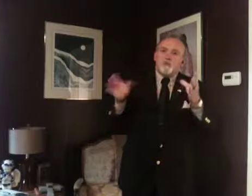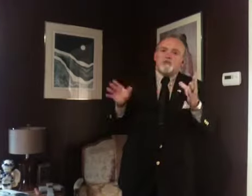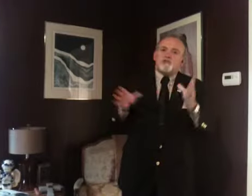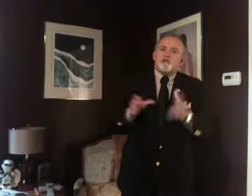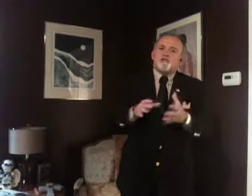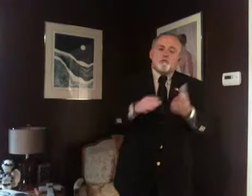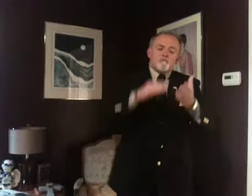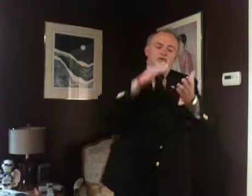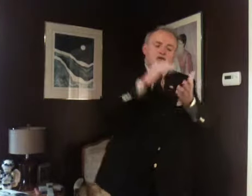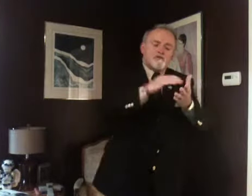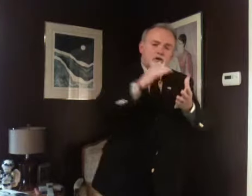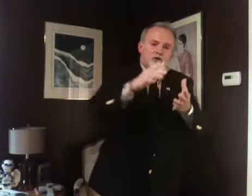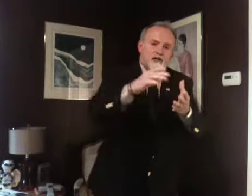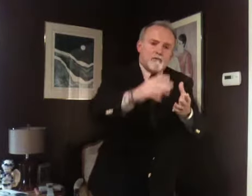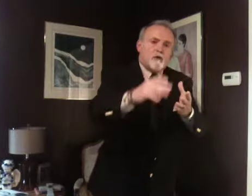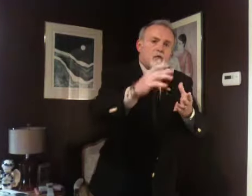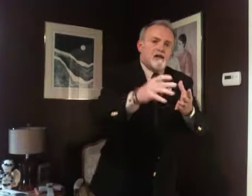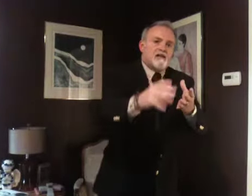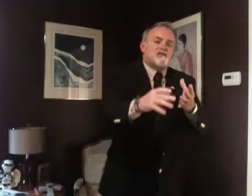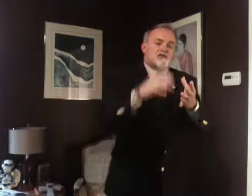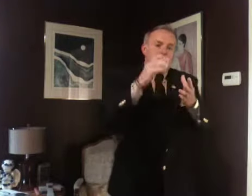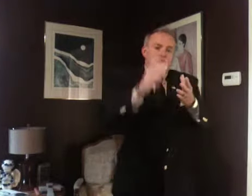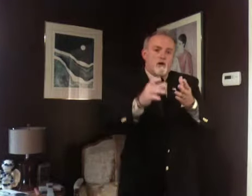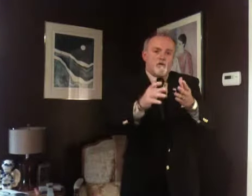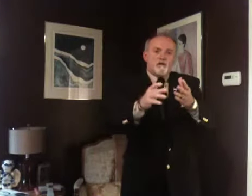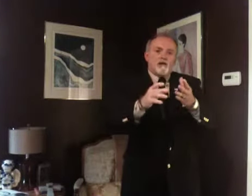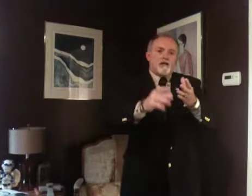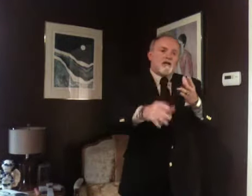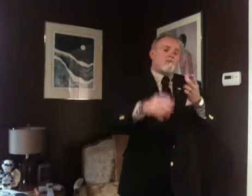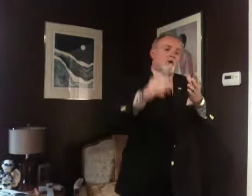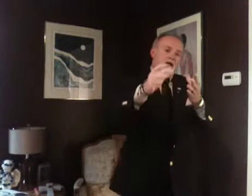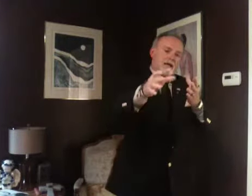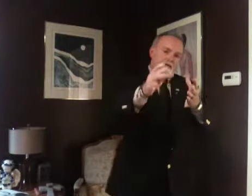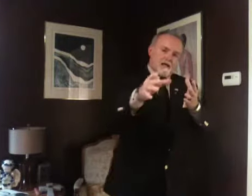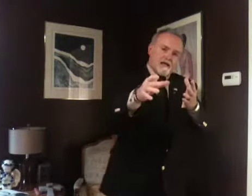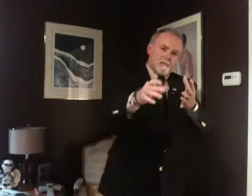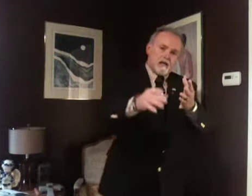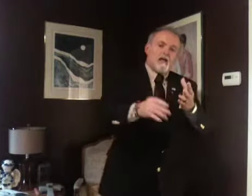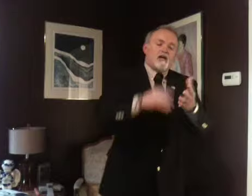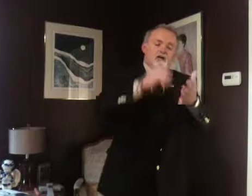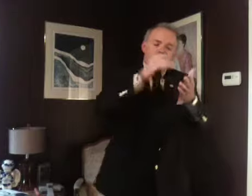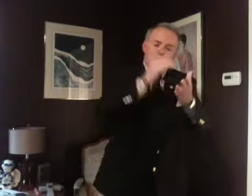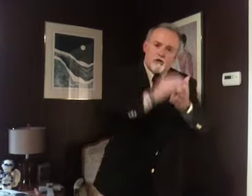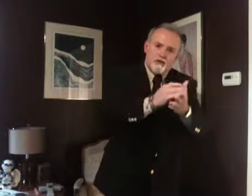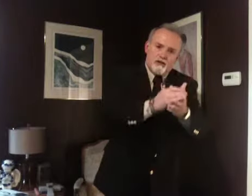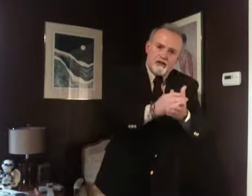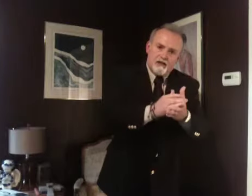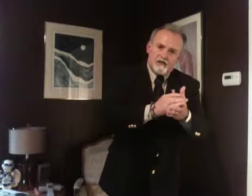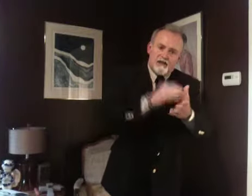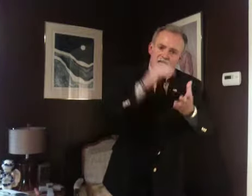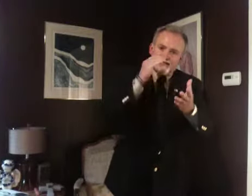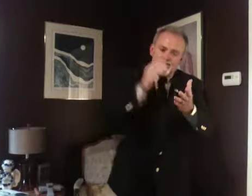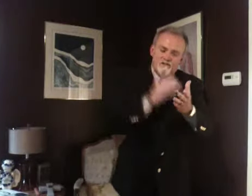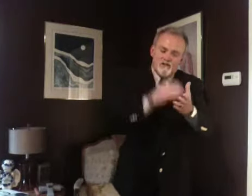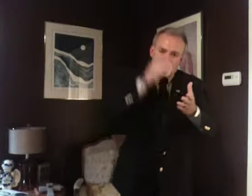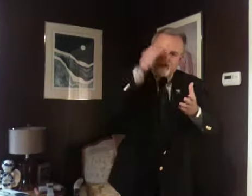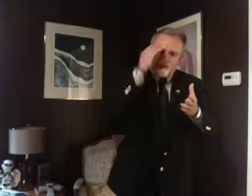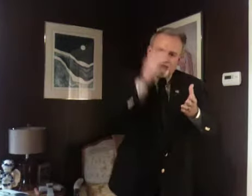orange juice. You start thinking about what it is that you want in a brand name, and you'll start to get it. That is a vision. You start